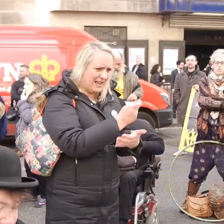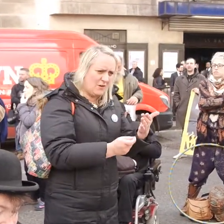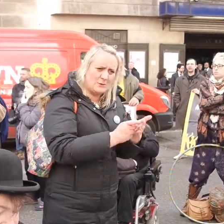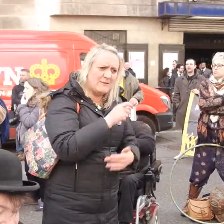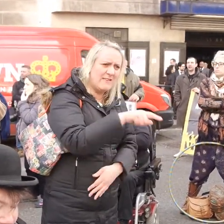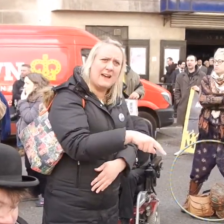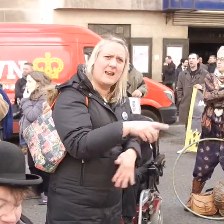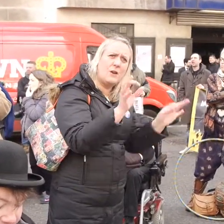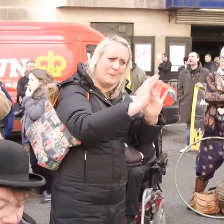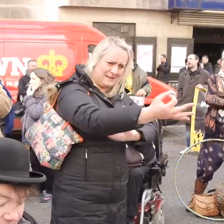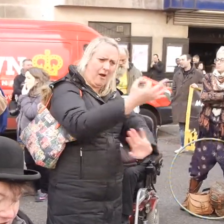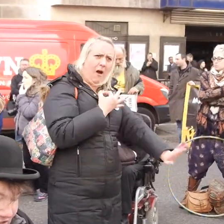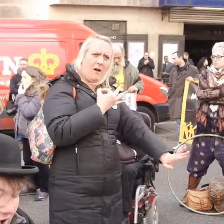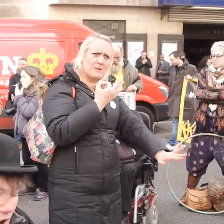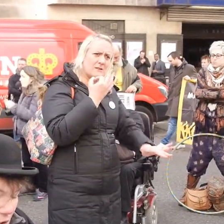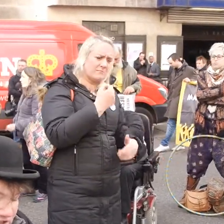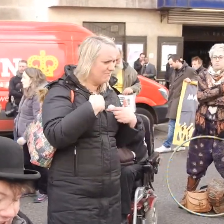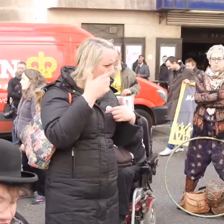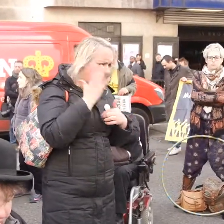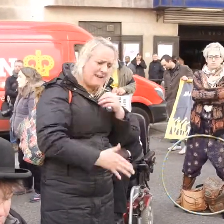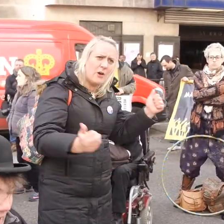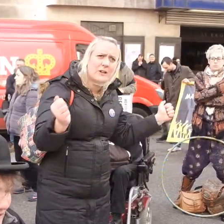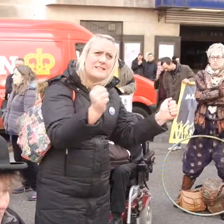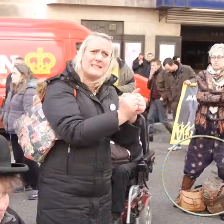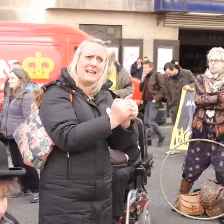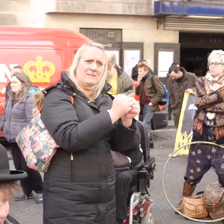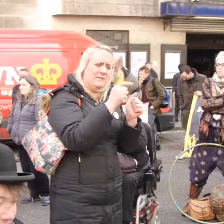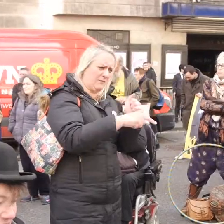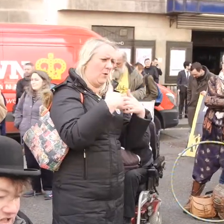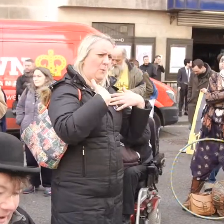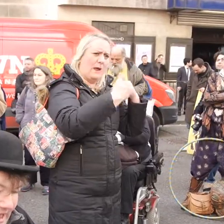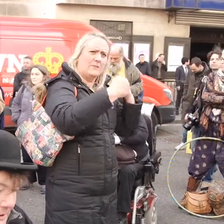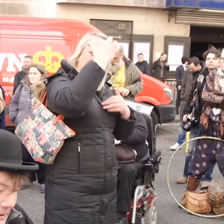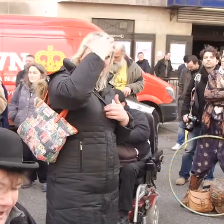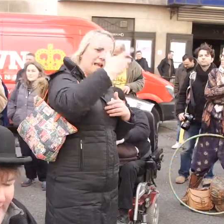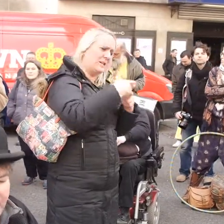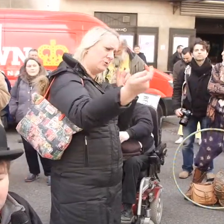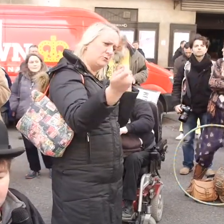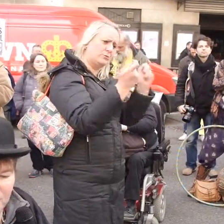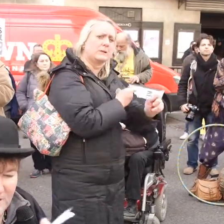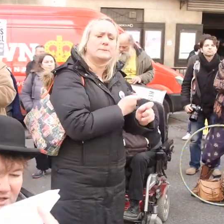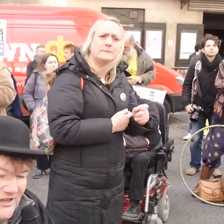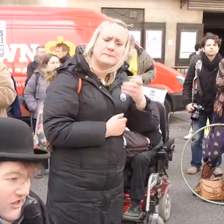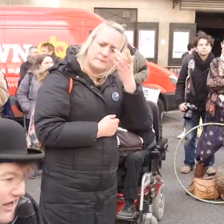No one was asked to give their consent to the whole section of this welfare state to be implemented.